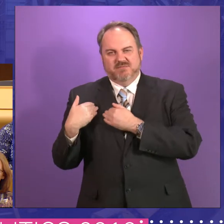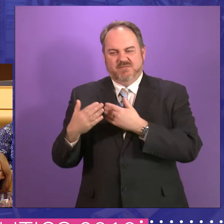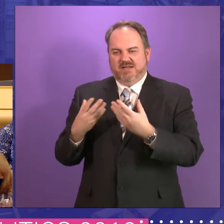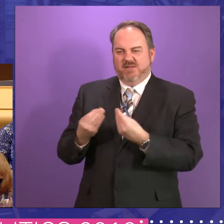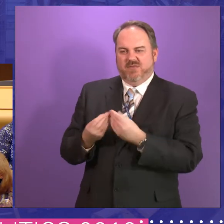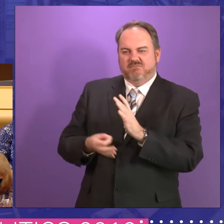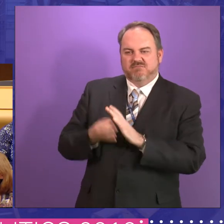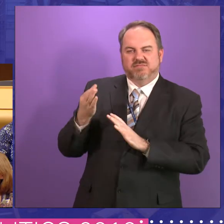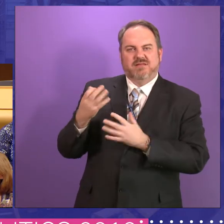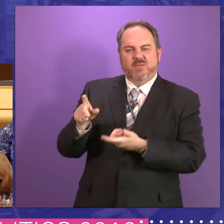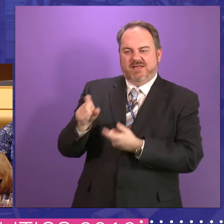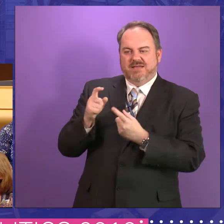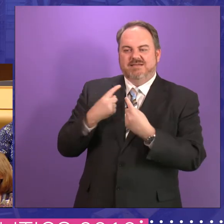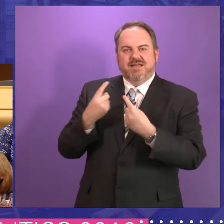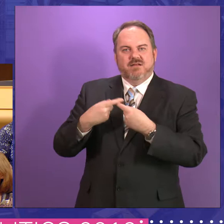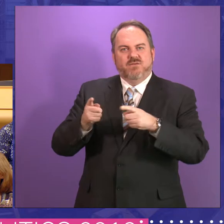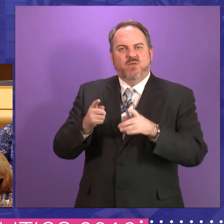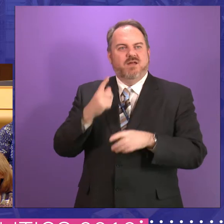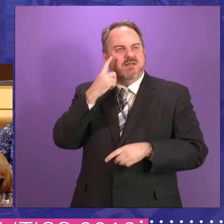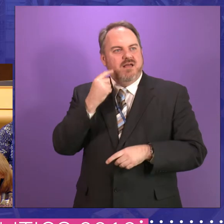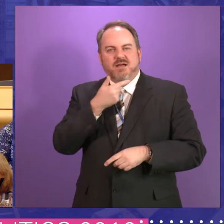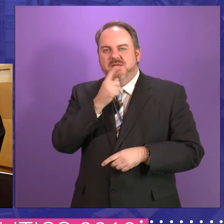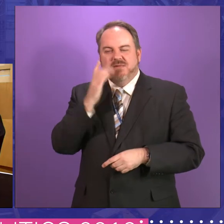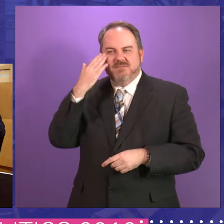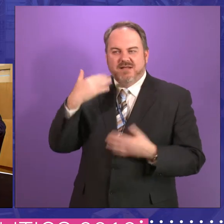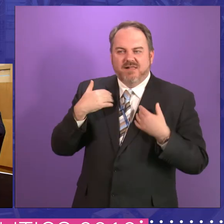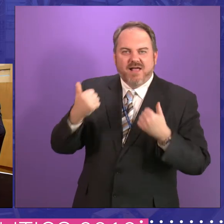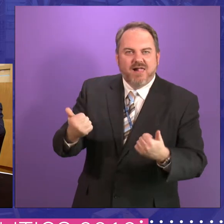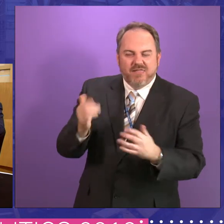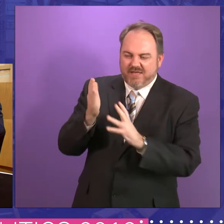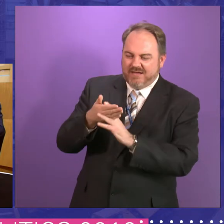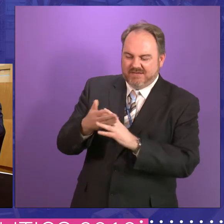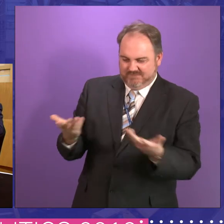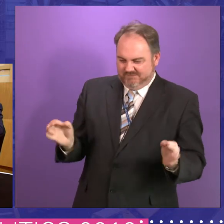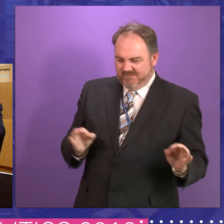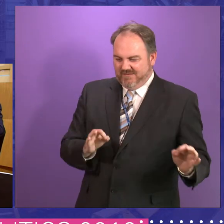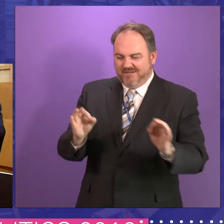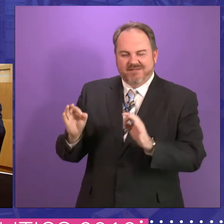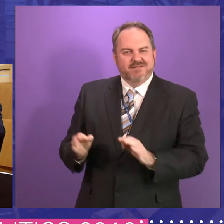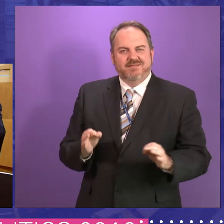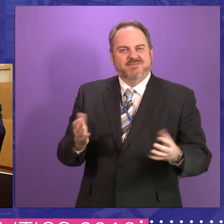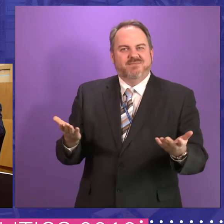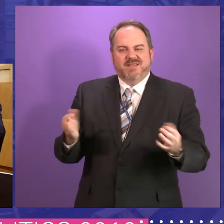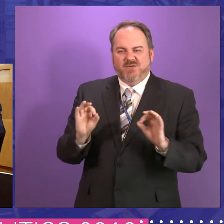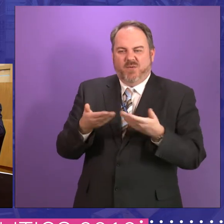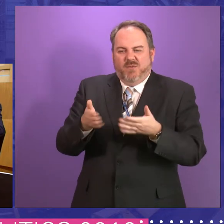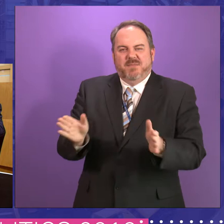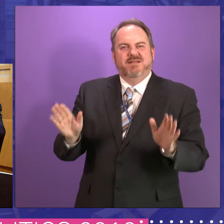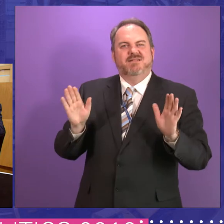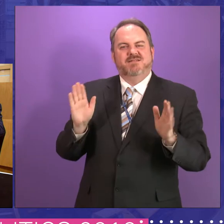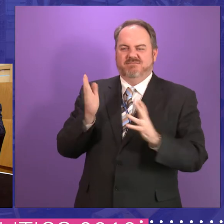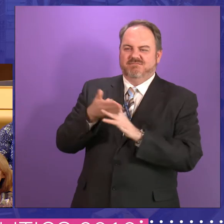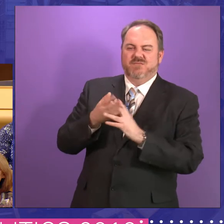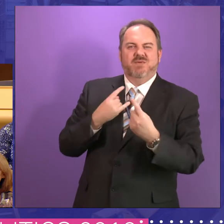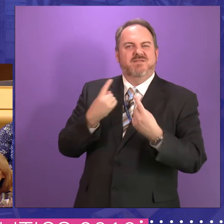ability to get data for things like young people's mental health and how that was operating throughout the country and throughout local, local authorities and